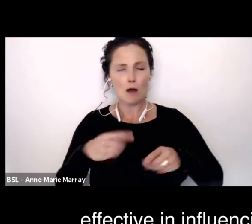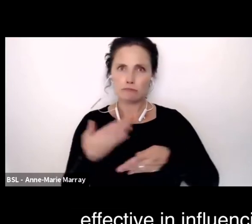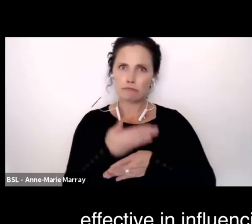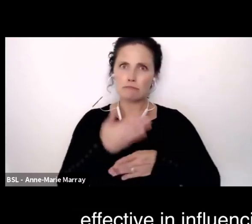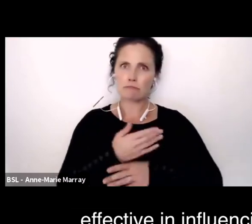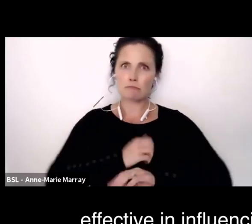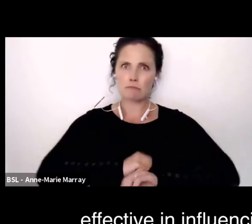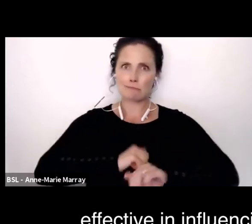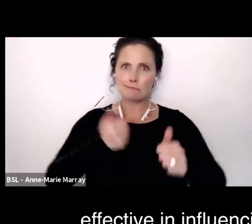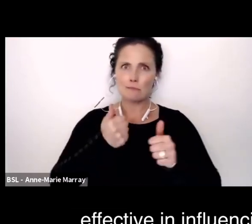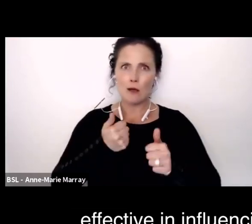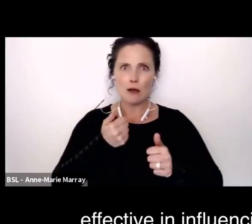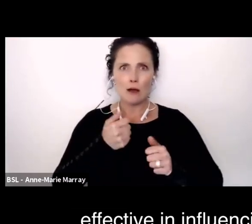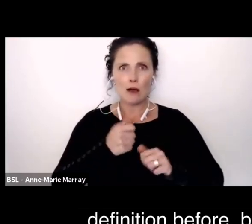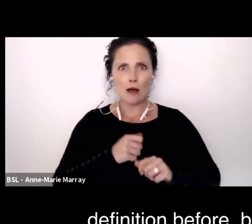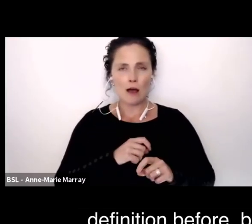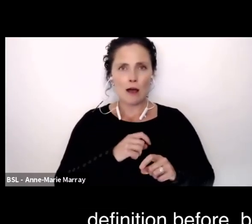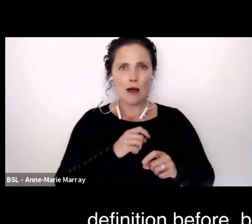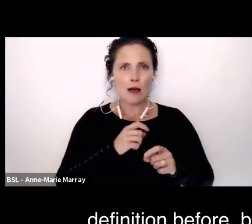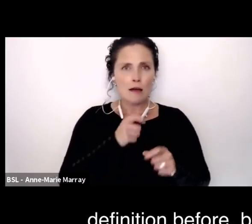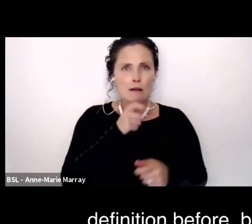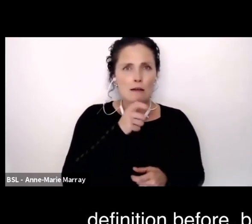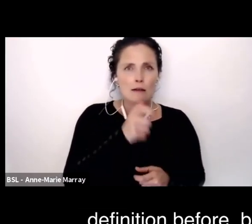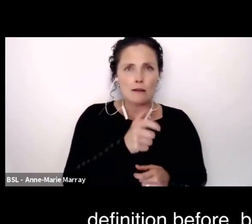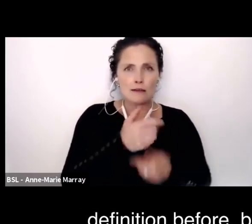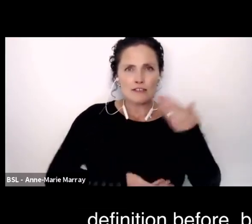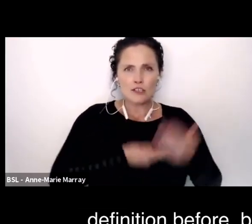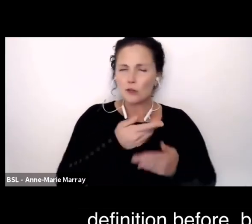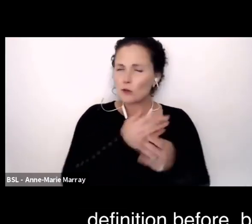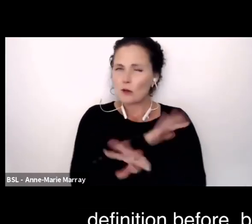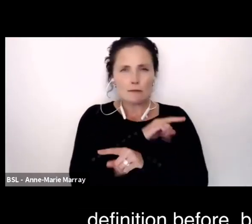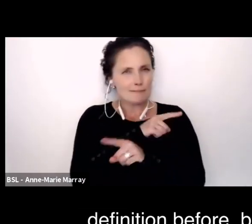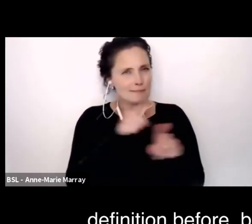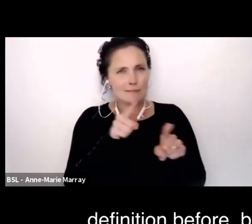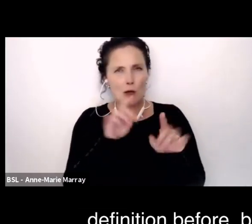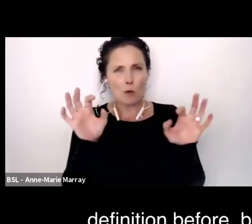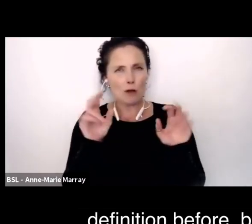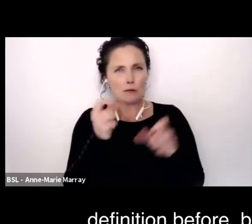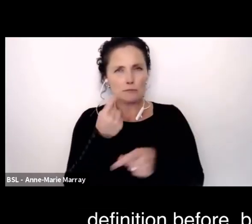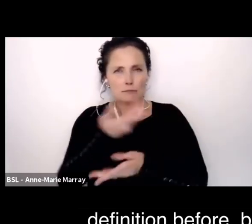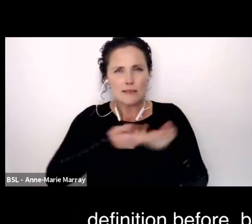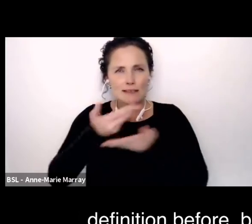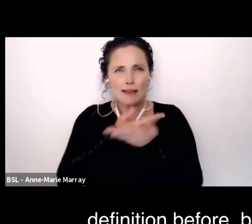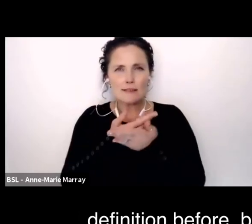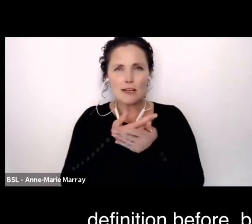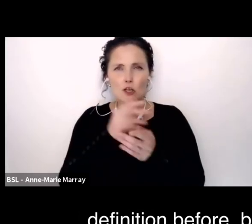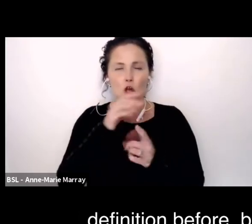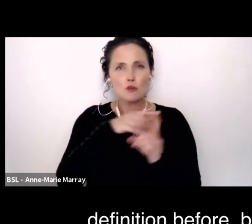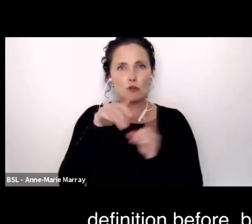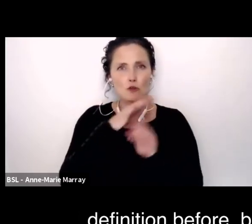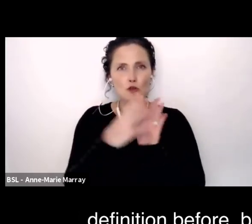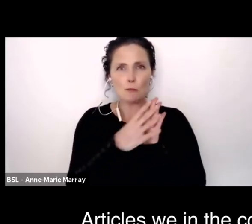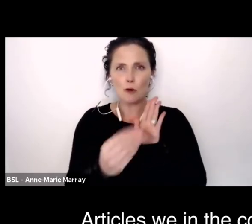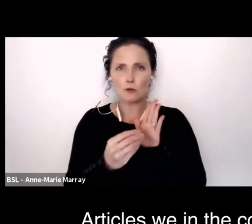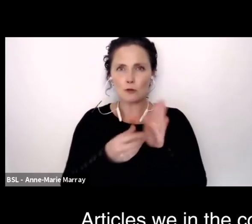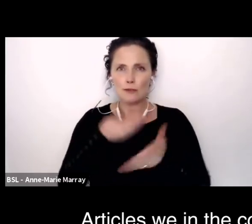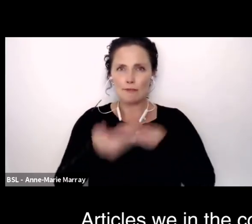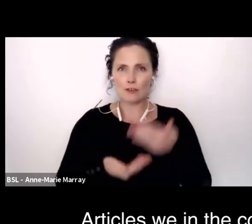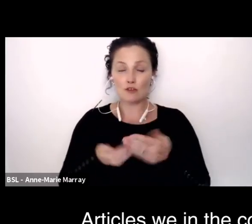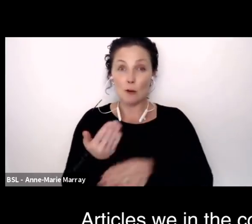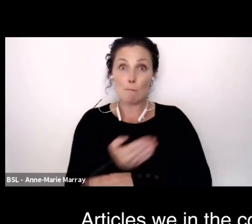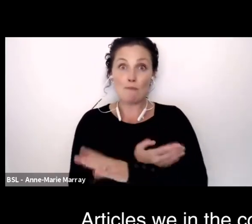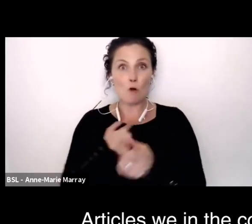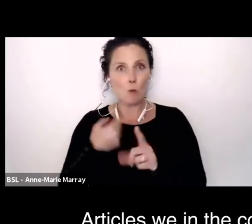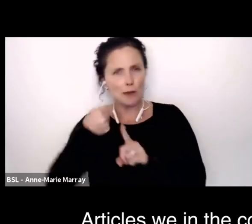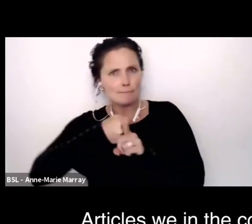the definition, no one was talking about a social model of definition before we started to push